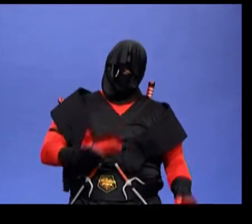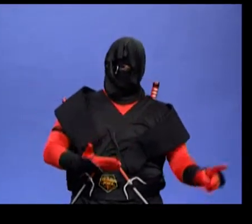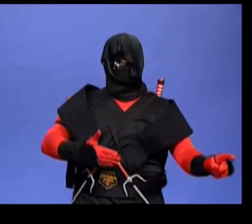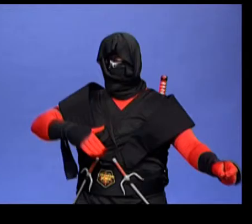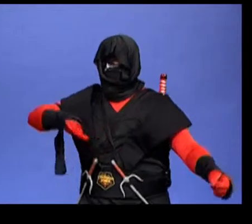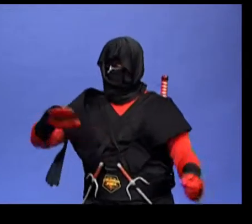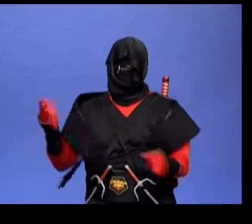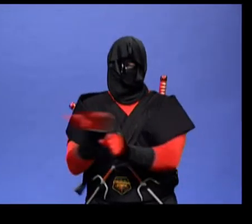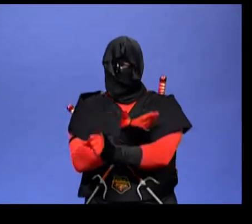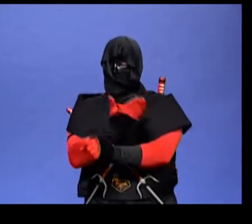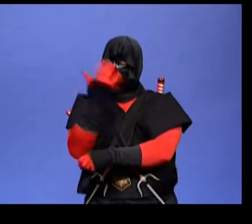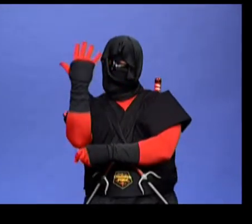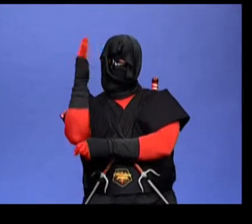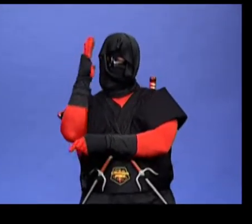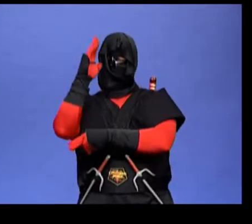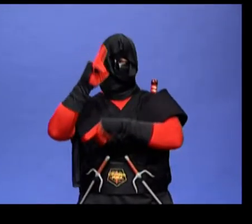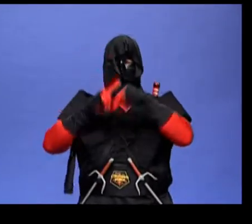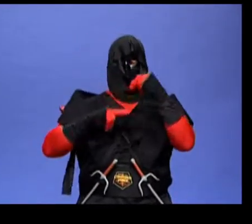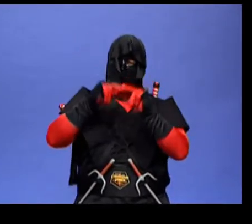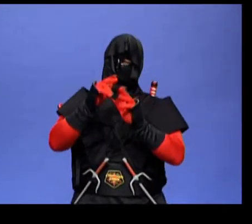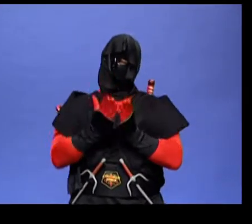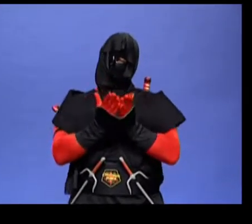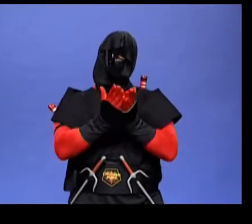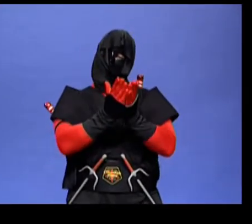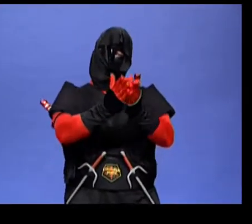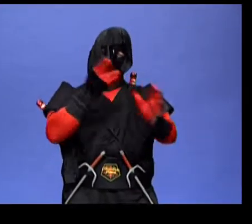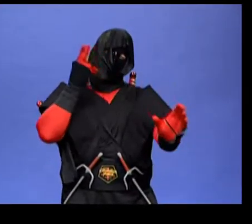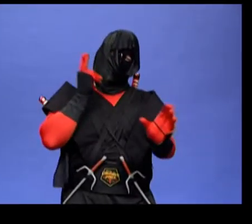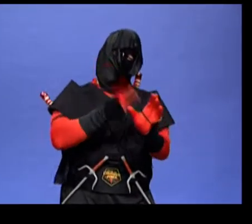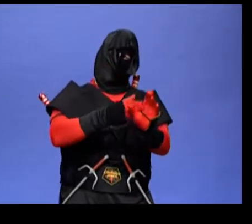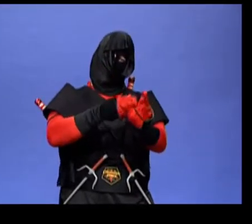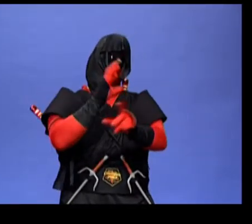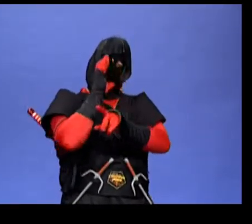boy cut down her trunk and made a boat and sailed away.